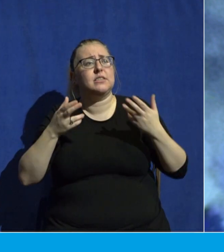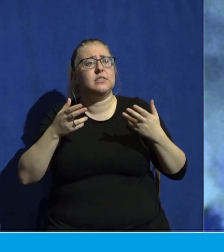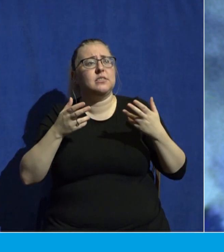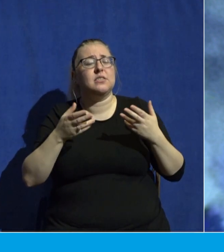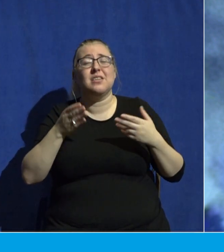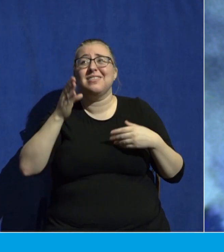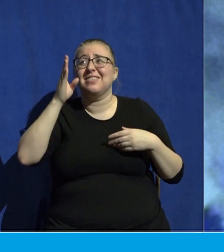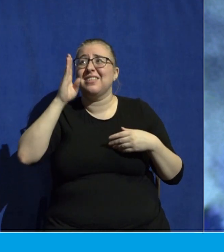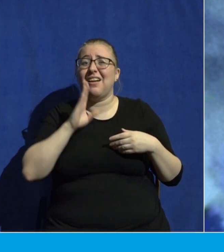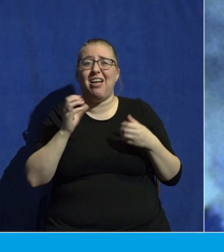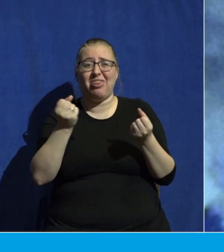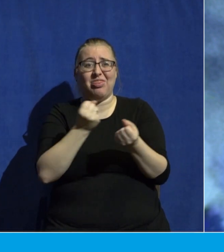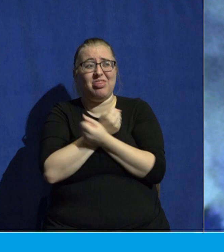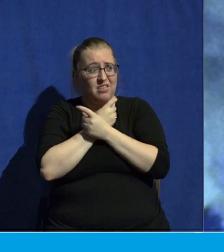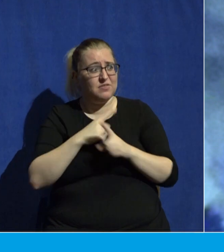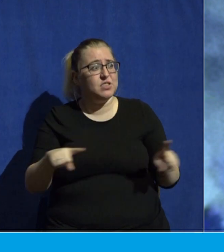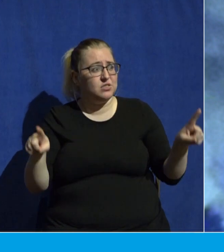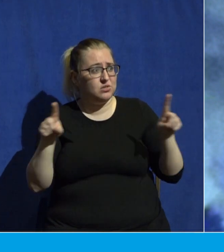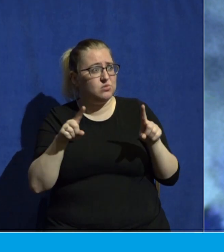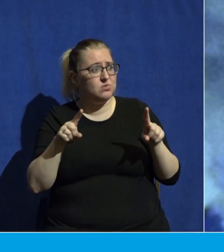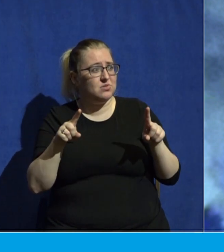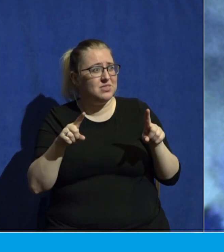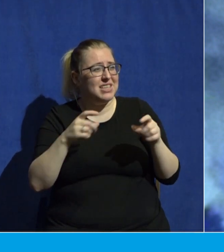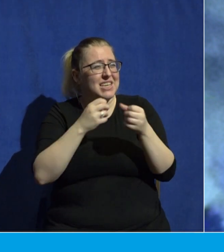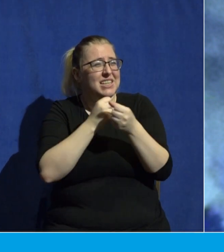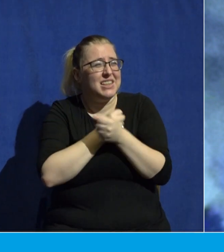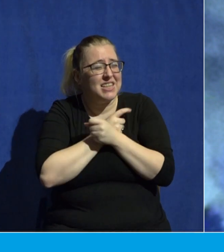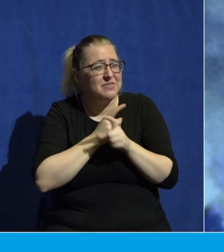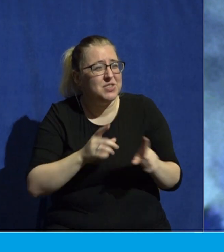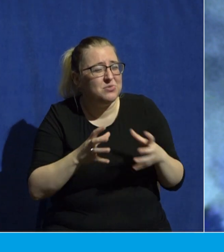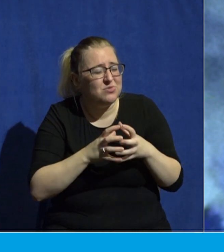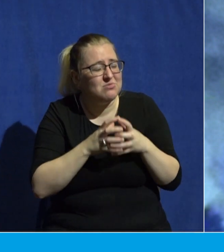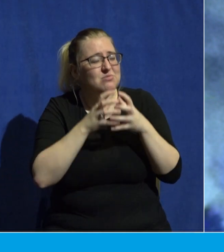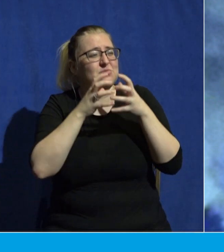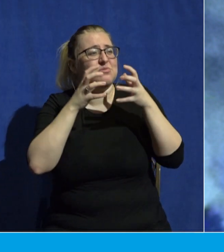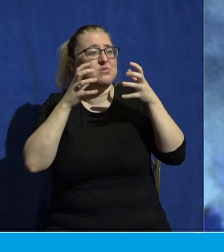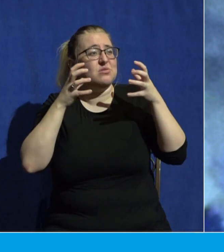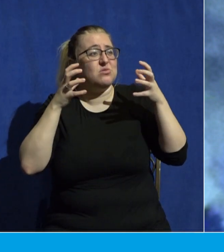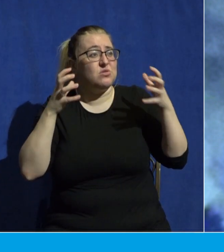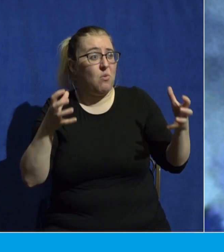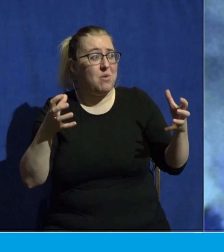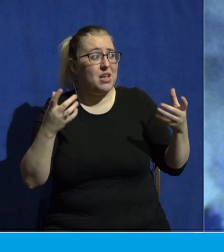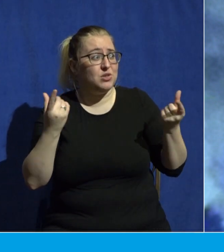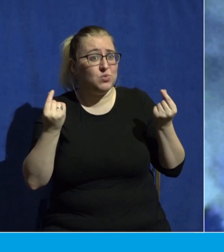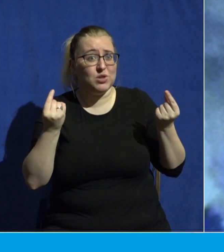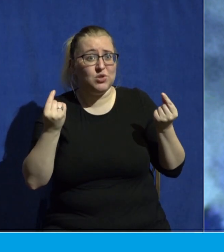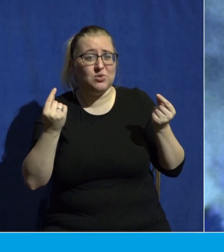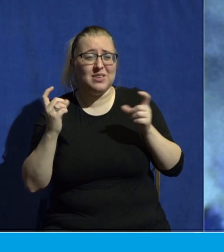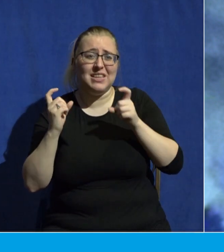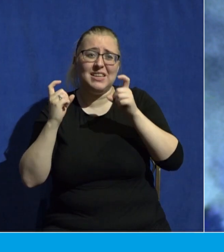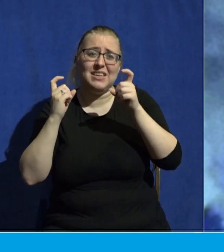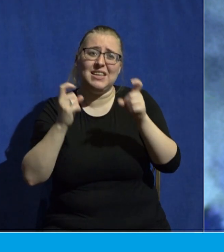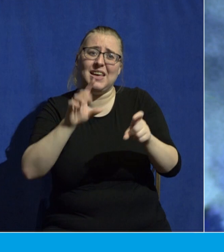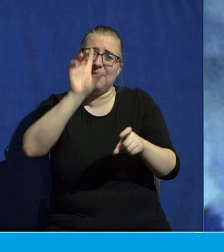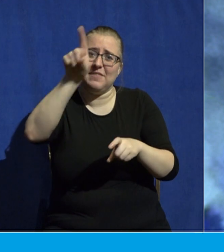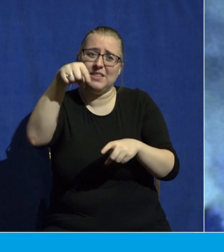and he loves you so much that he gave his only son that whoever